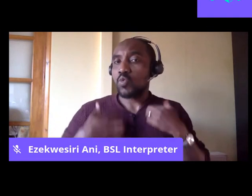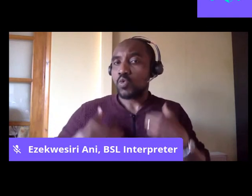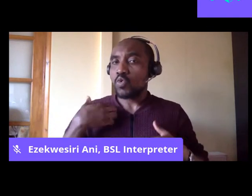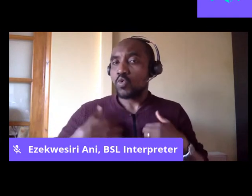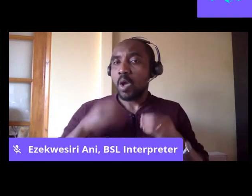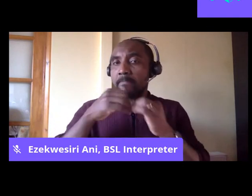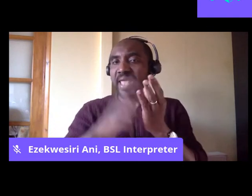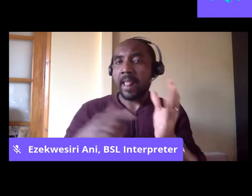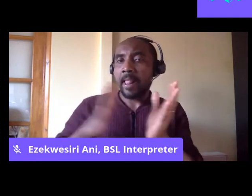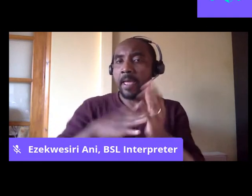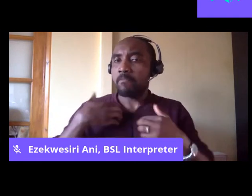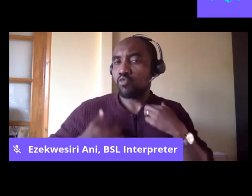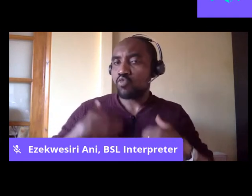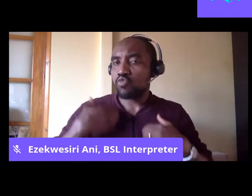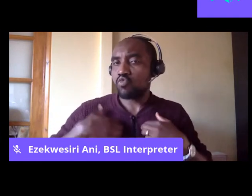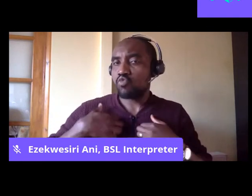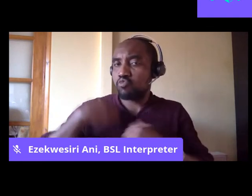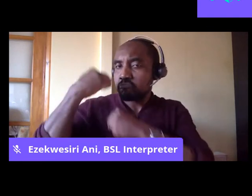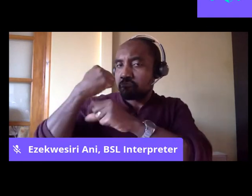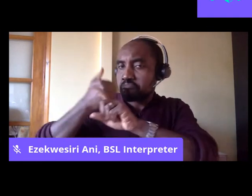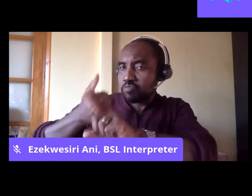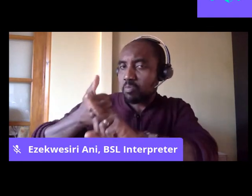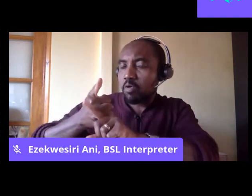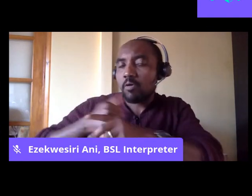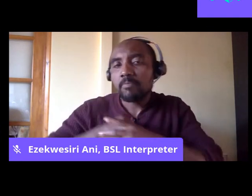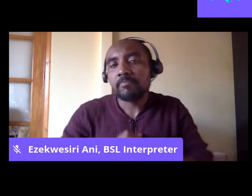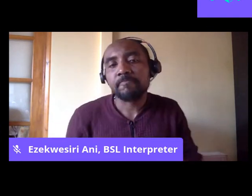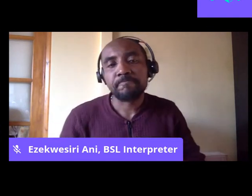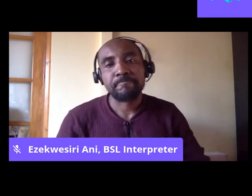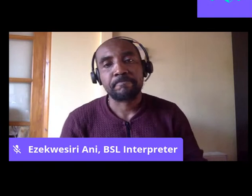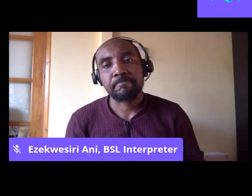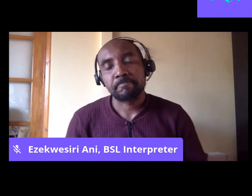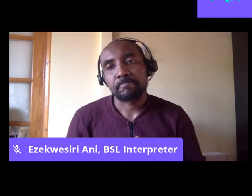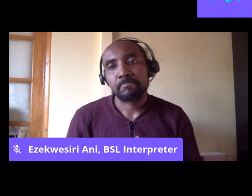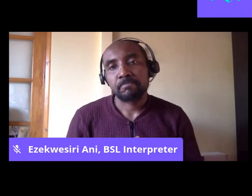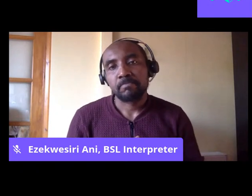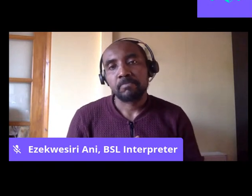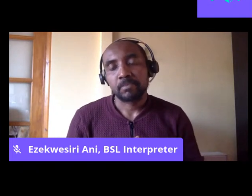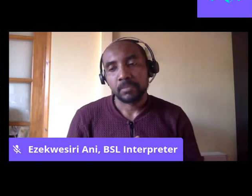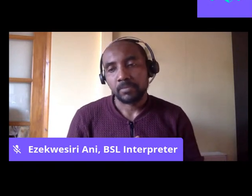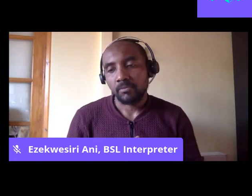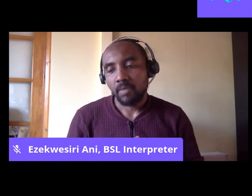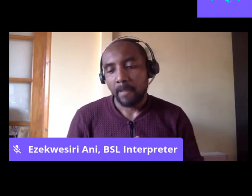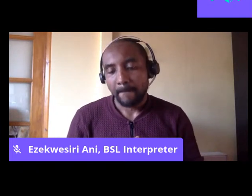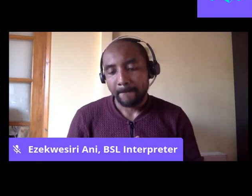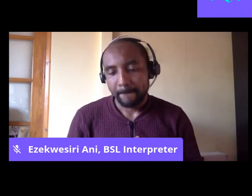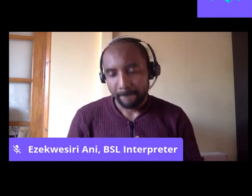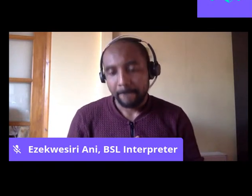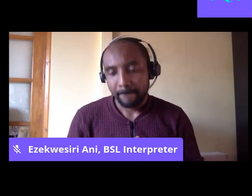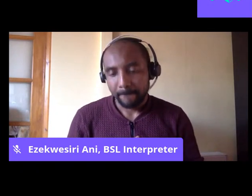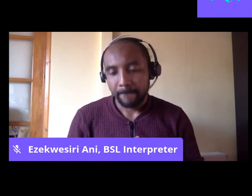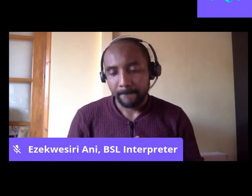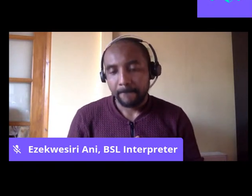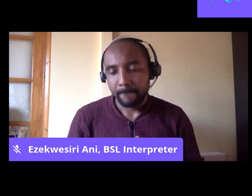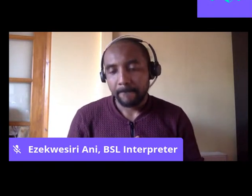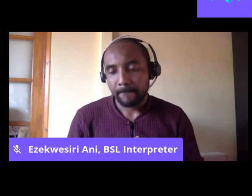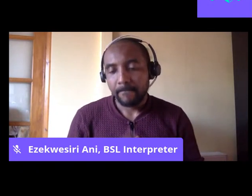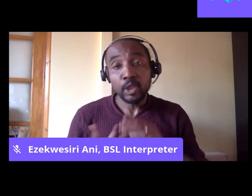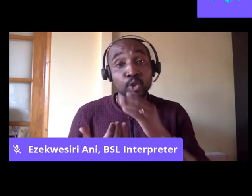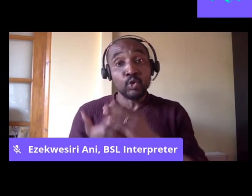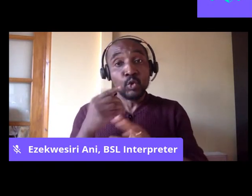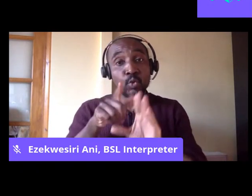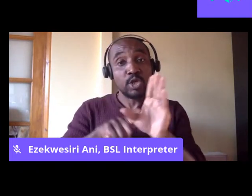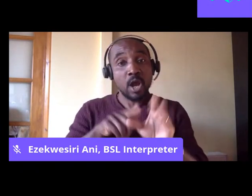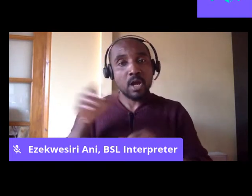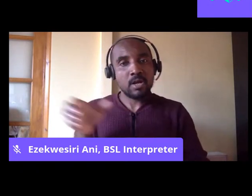Black Lives Matter. And I think that, you know, many of the new people that we are seeing coming up, they are going to be the future